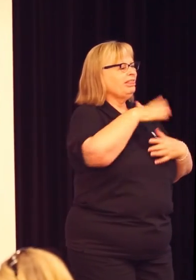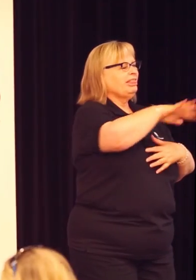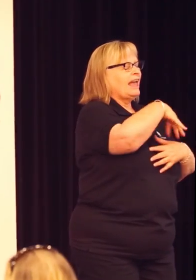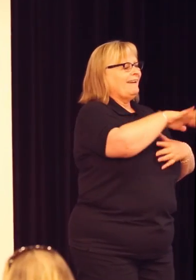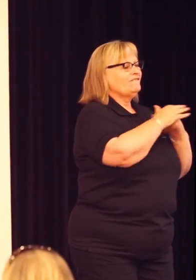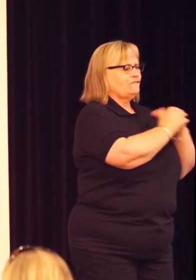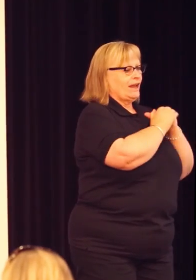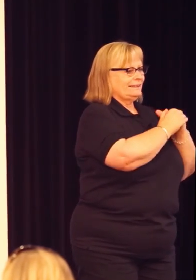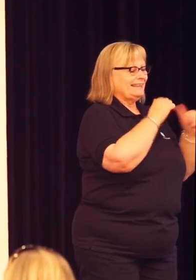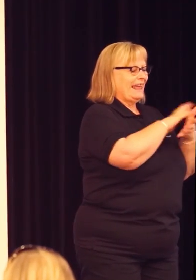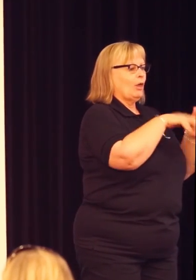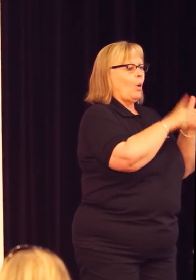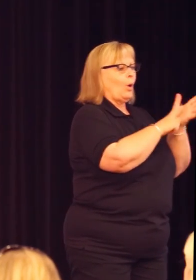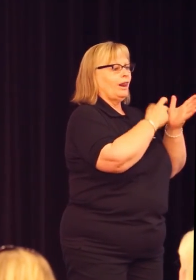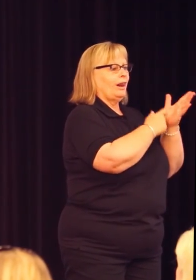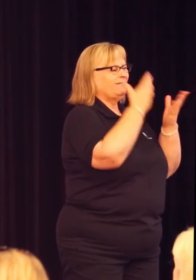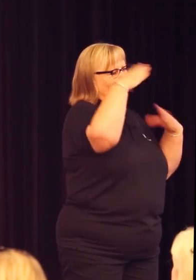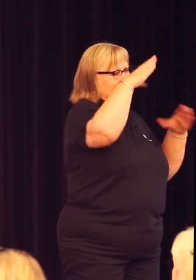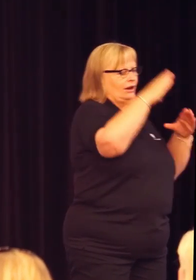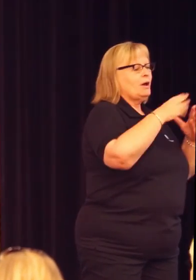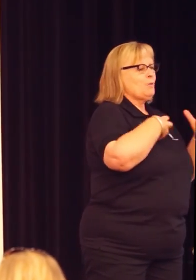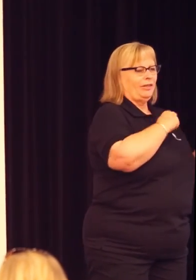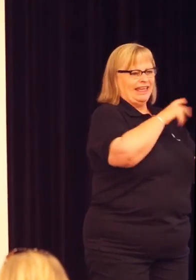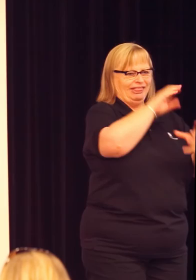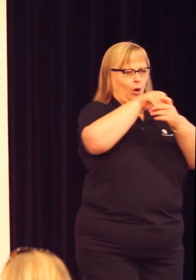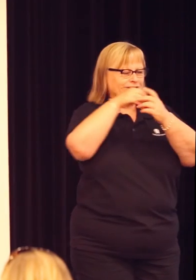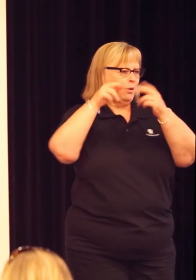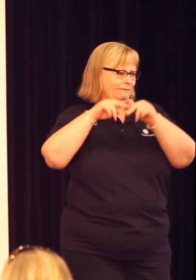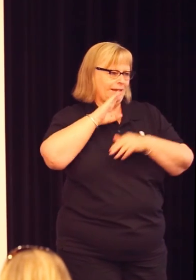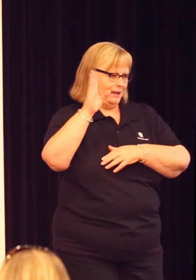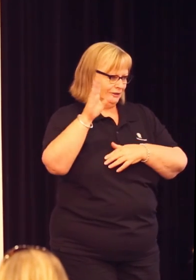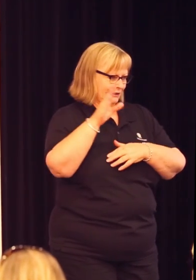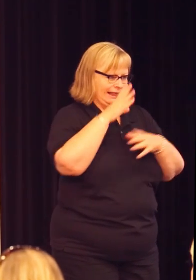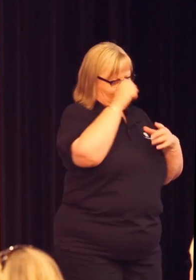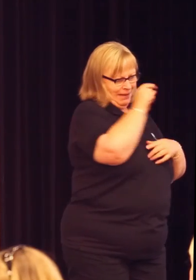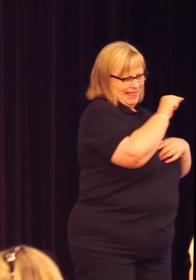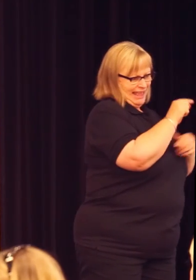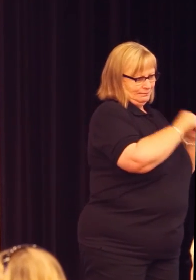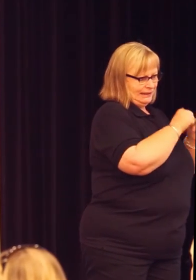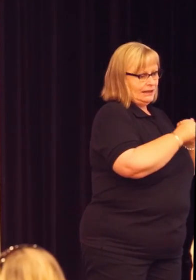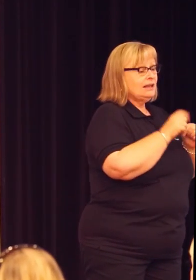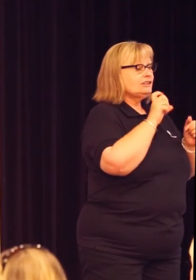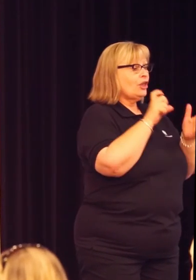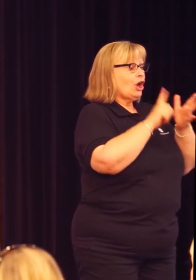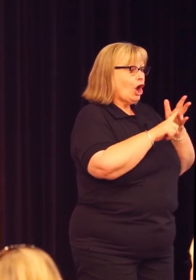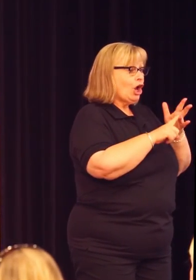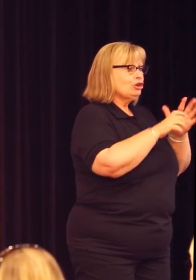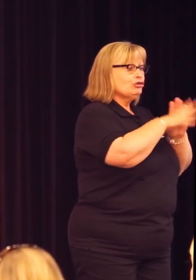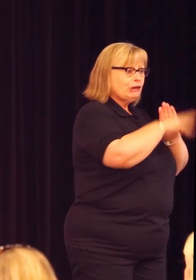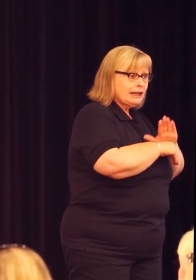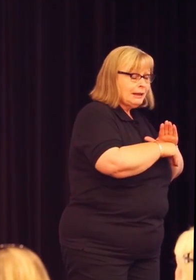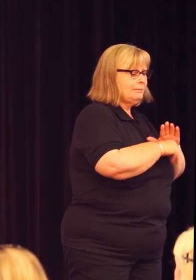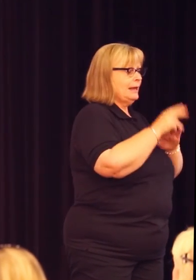made in the Hall of Residence than they do the content of the lectures. So from our point of view, the Kokiri Kiliman, the focus on